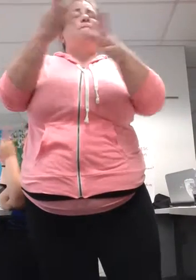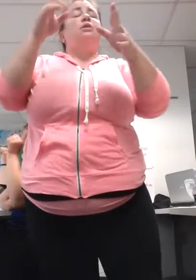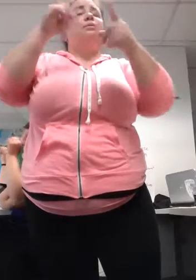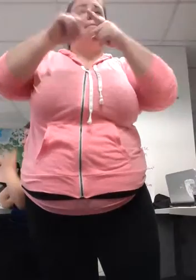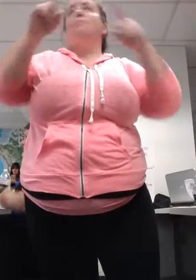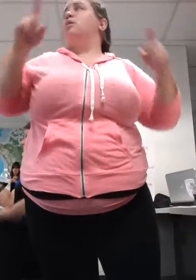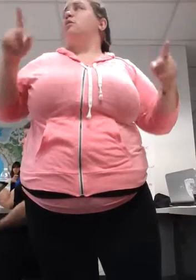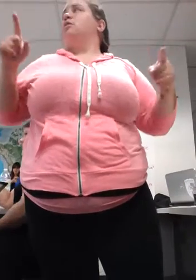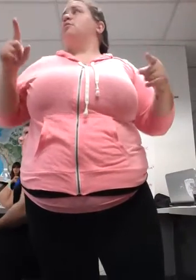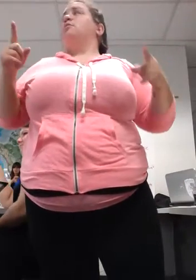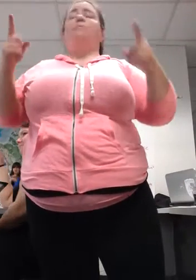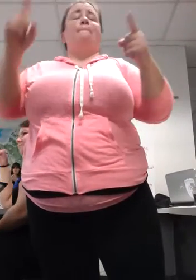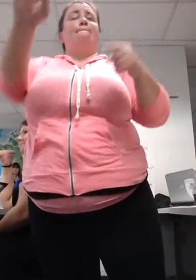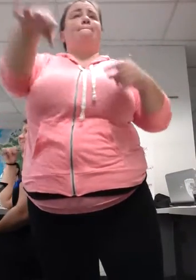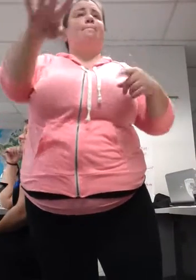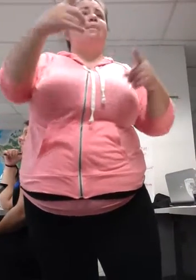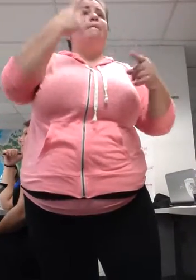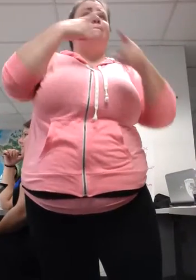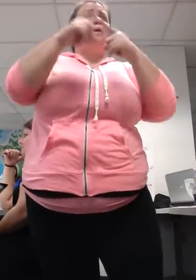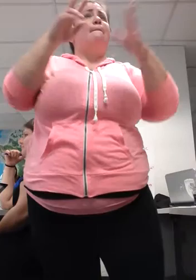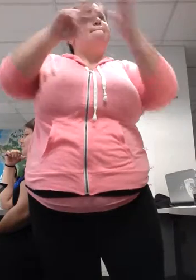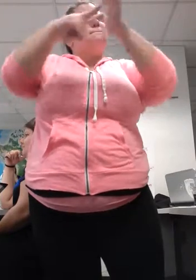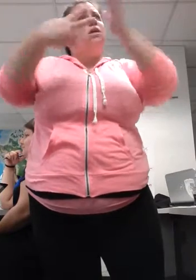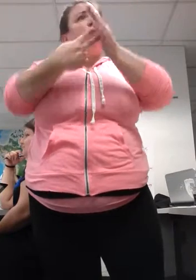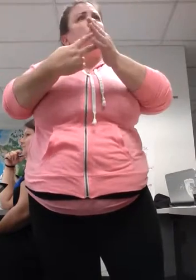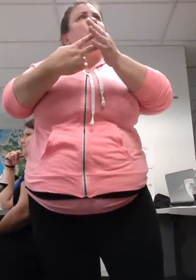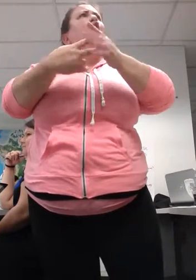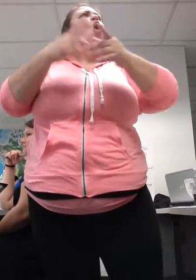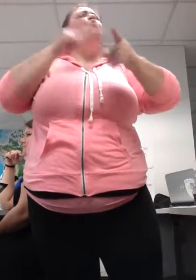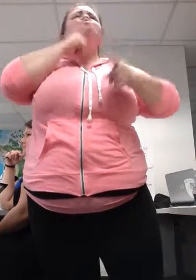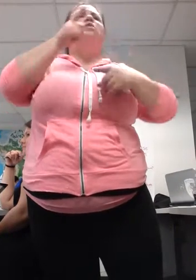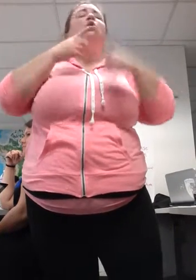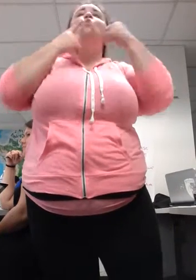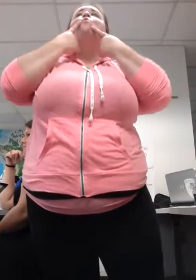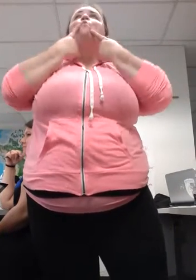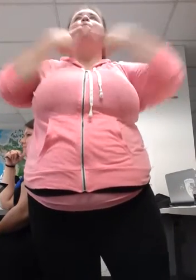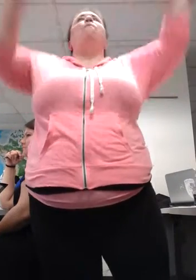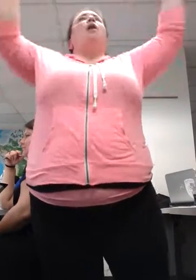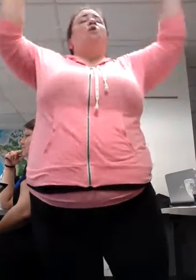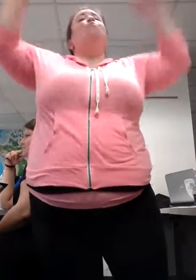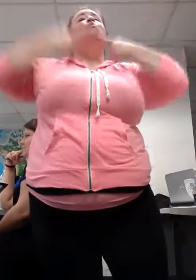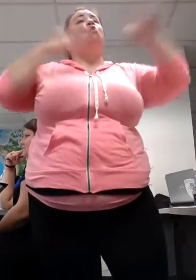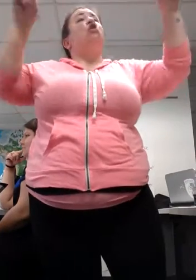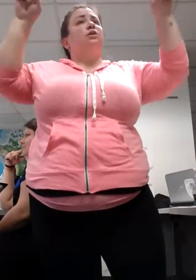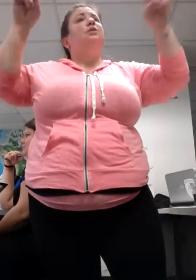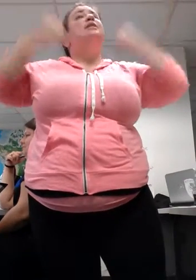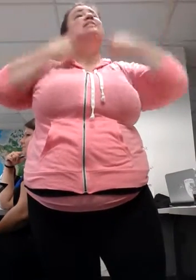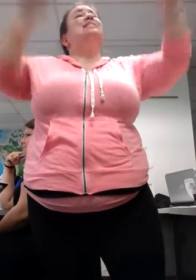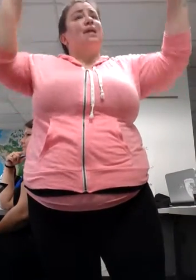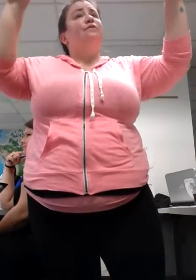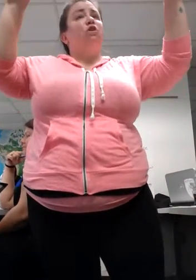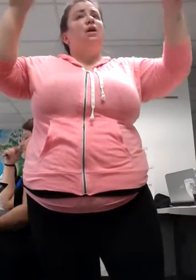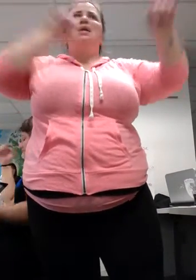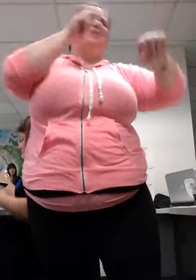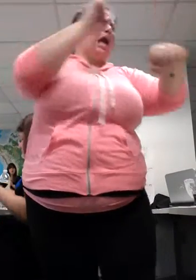works. It's successful. So, not going literal, but making sure that the sign that we choose